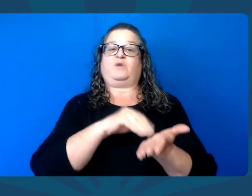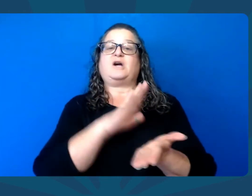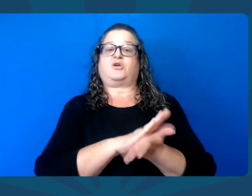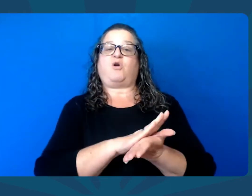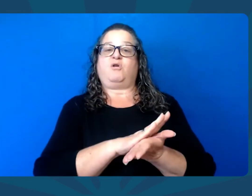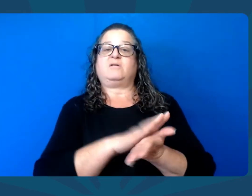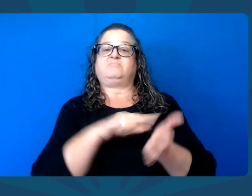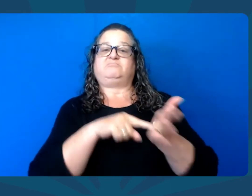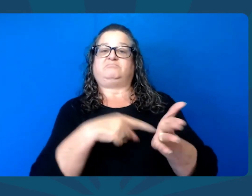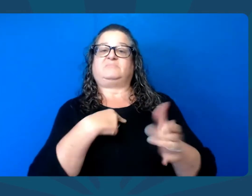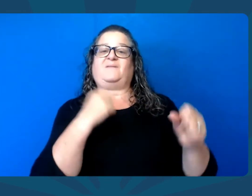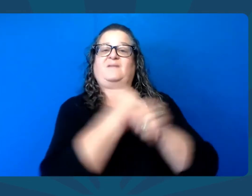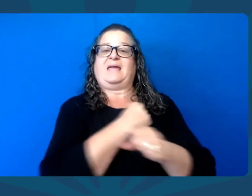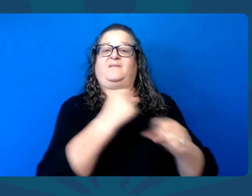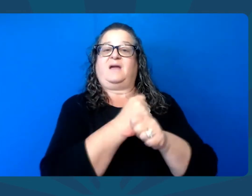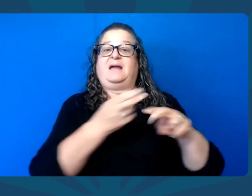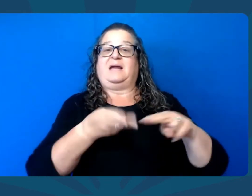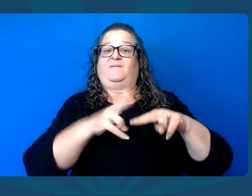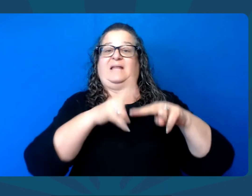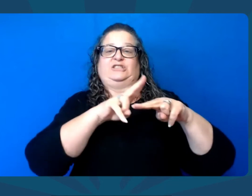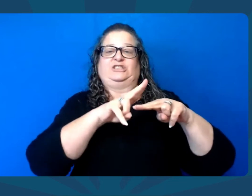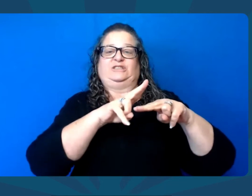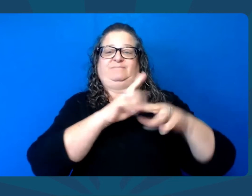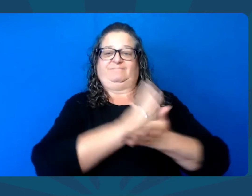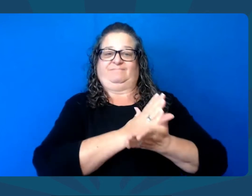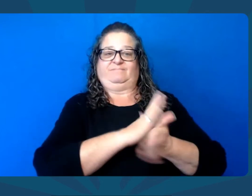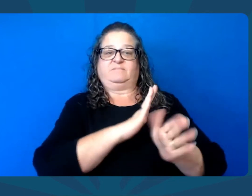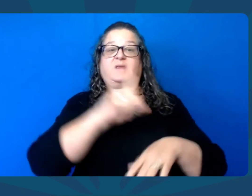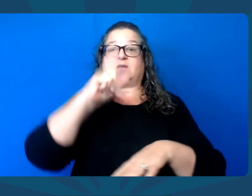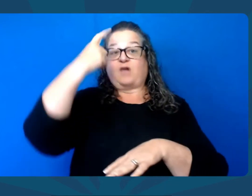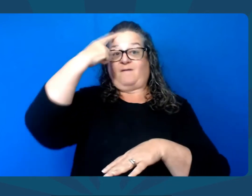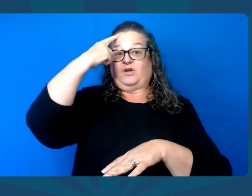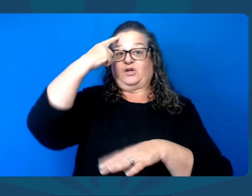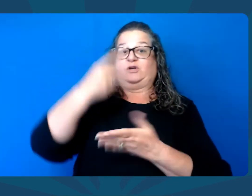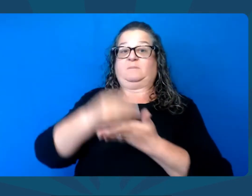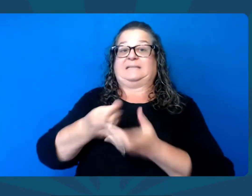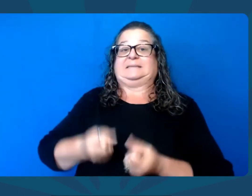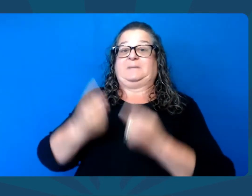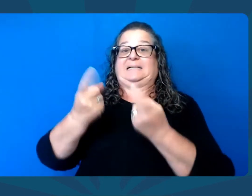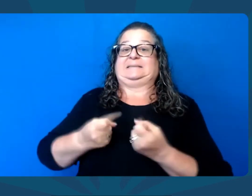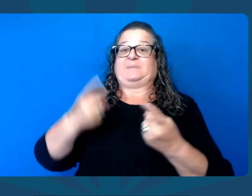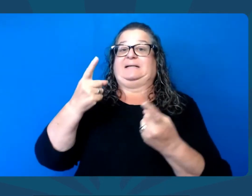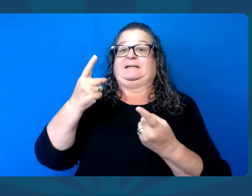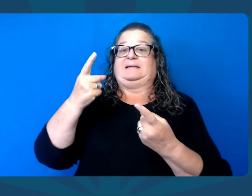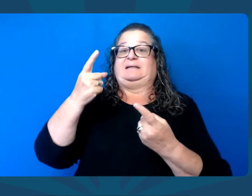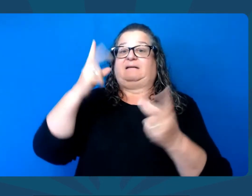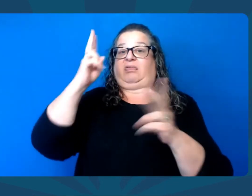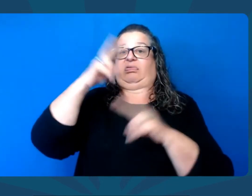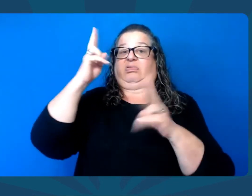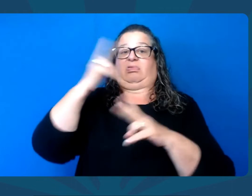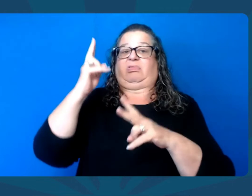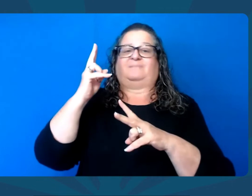As a former legislator, I have a proven record of fighting inflation and the